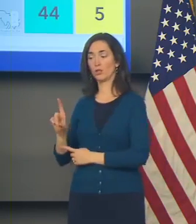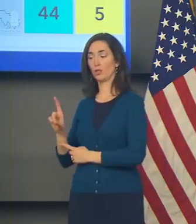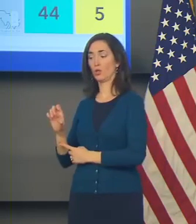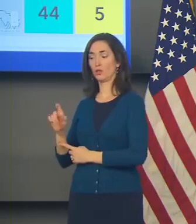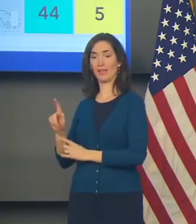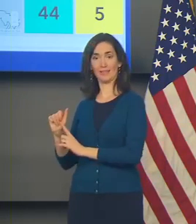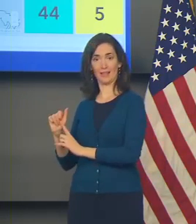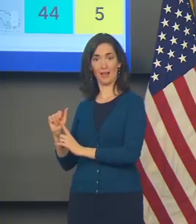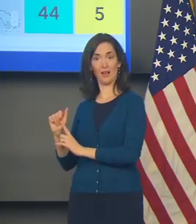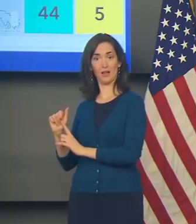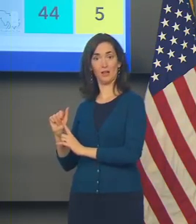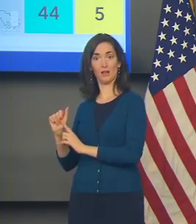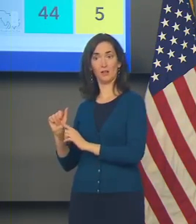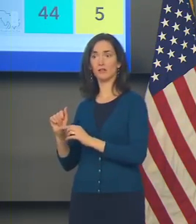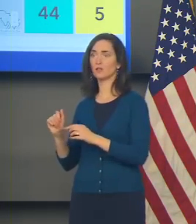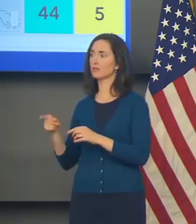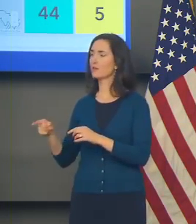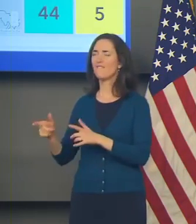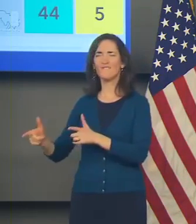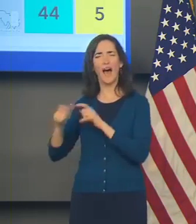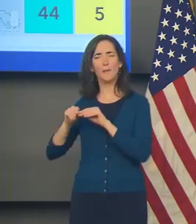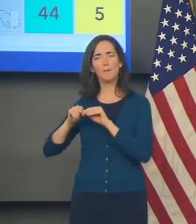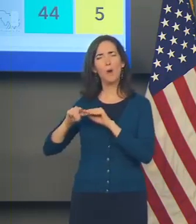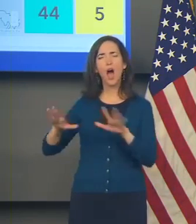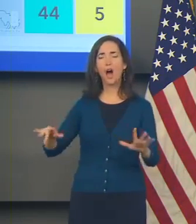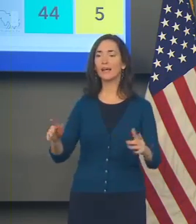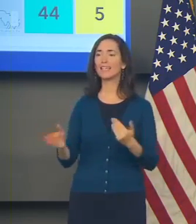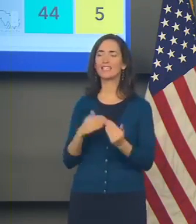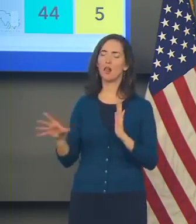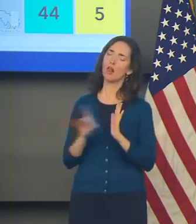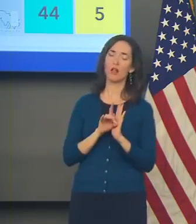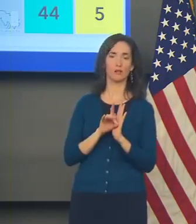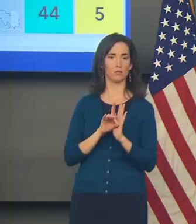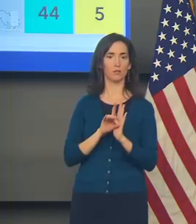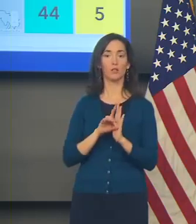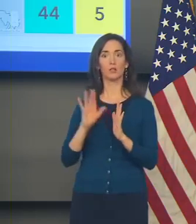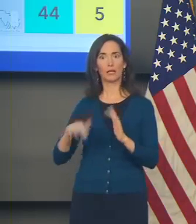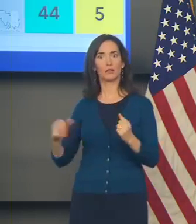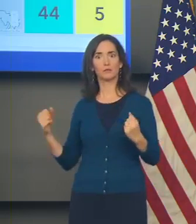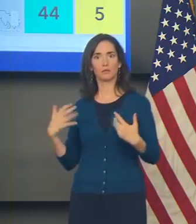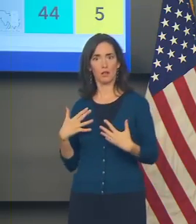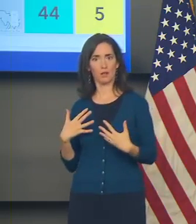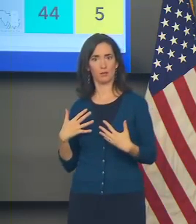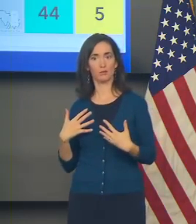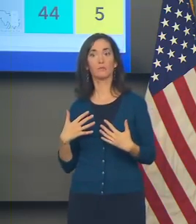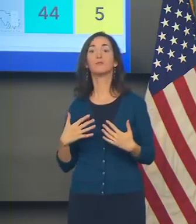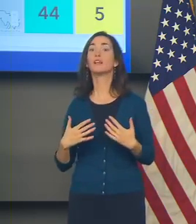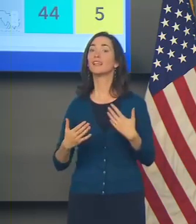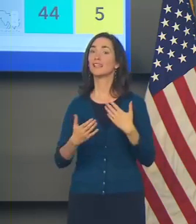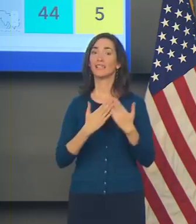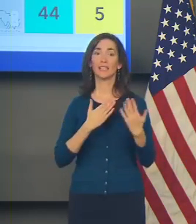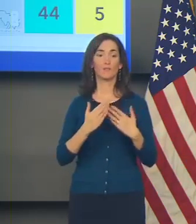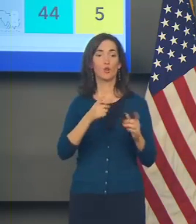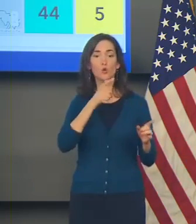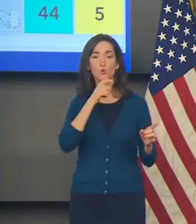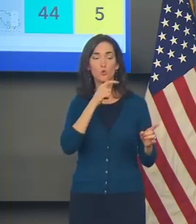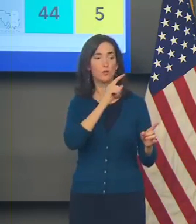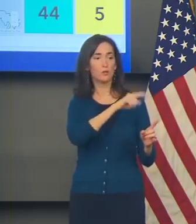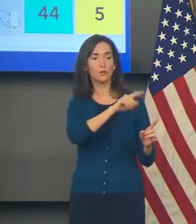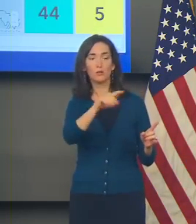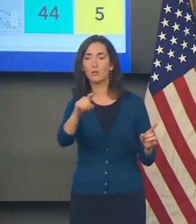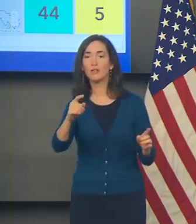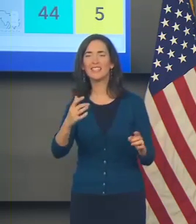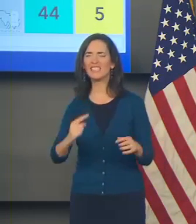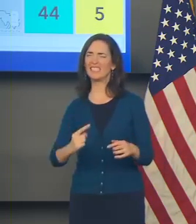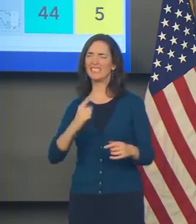infectiousness to a degree that quite frankly is alarming. Even in all of those individuals who don't have a